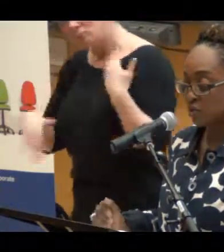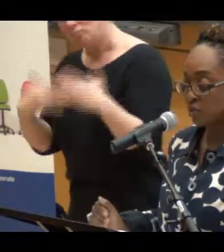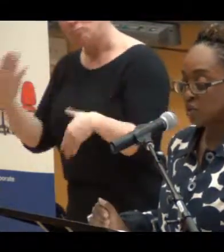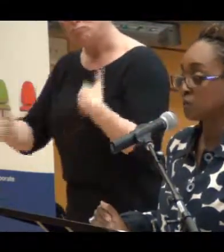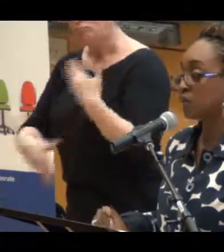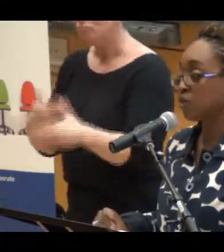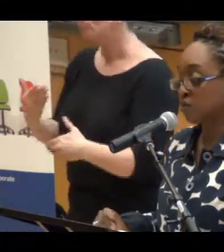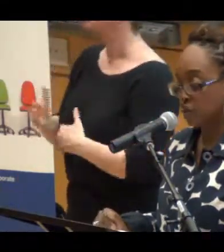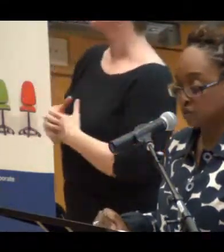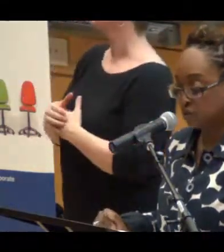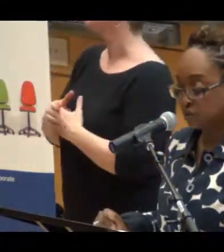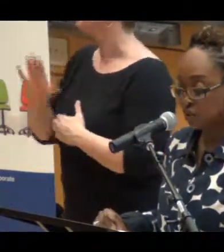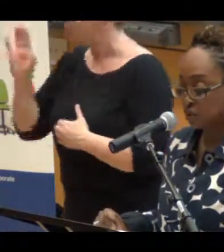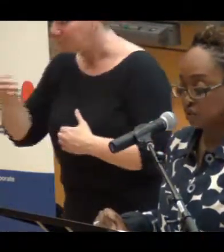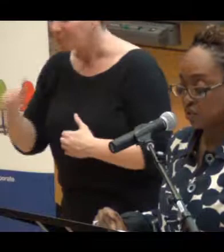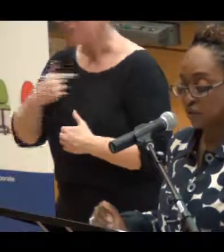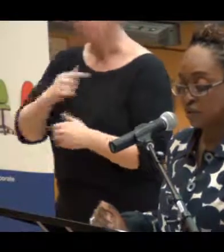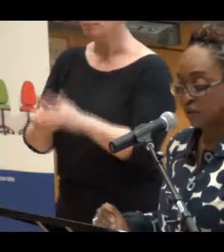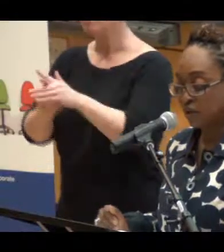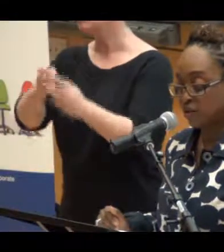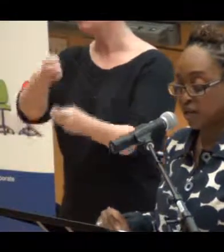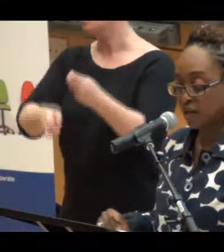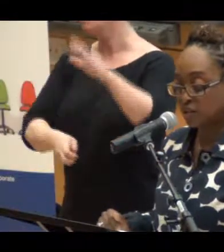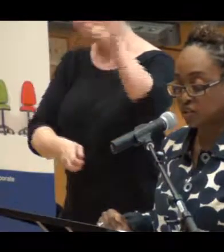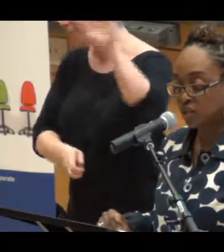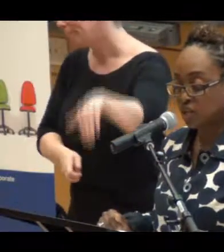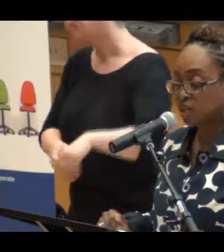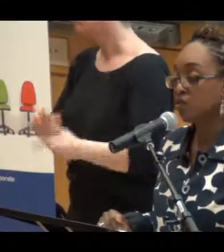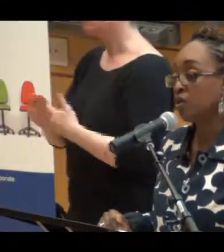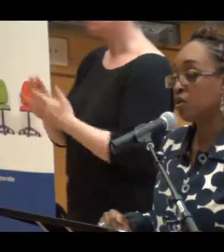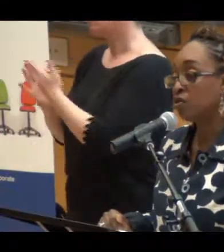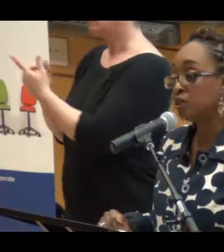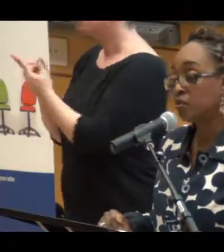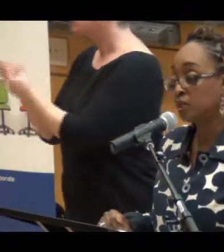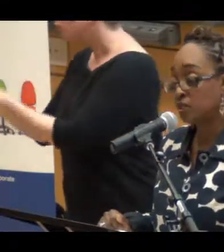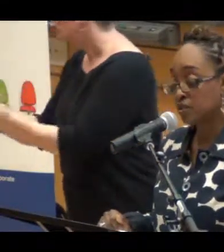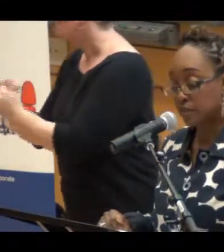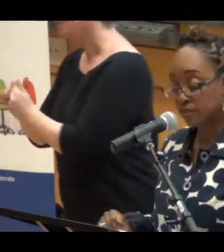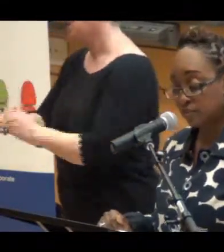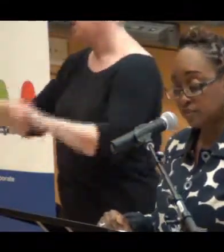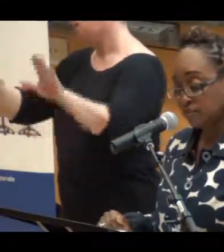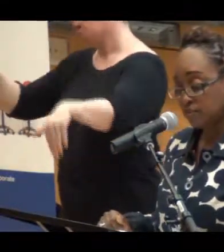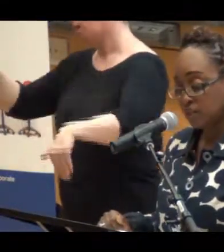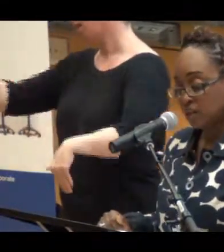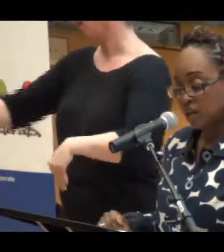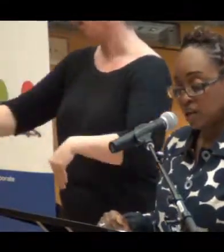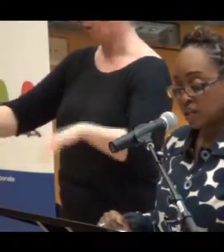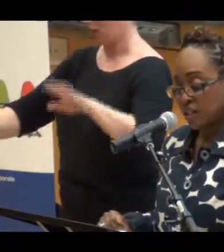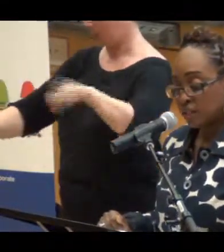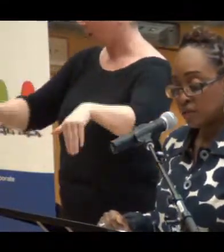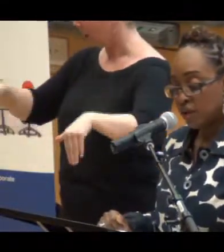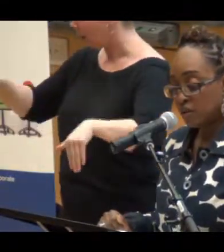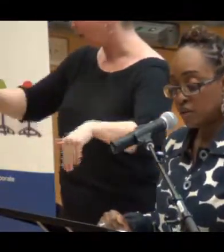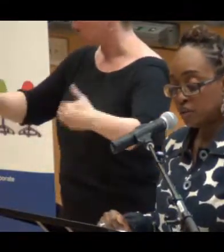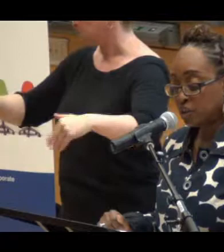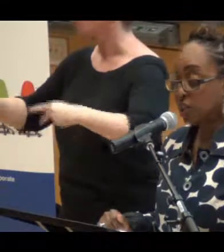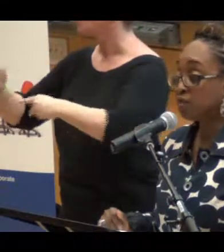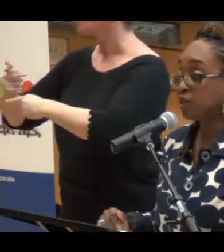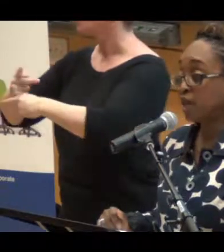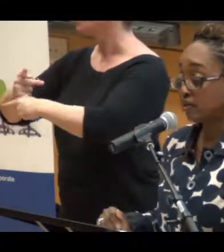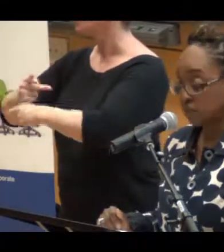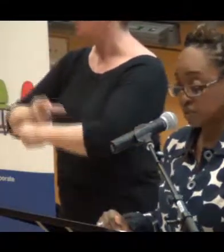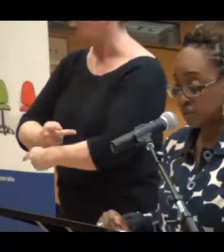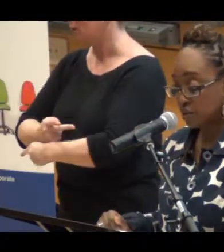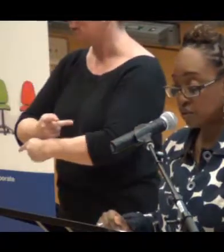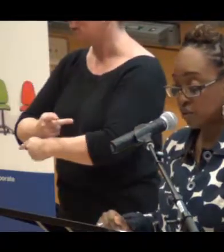hard time when we don't stick to our resolutions and don't carry out the actions that we know we should be doing. That's why if we want to